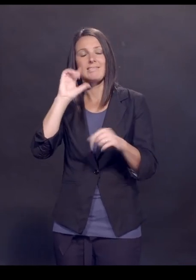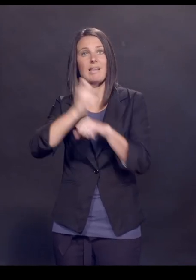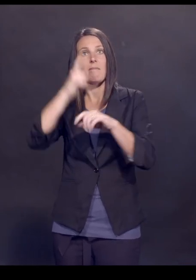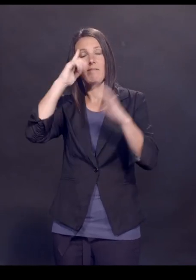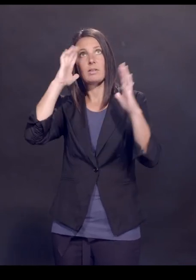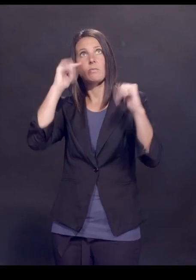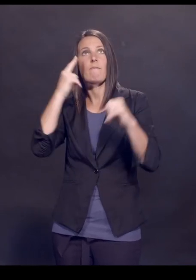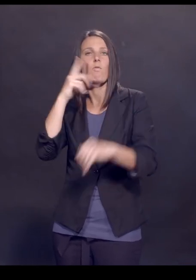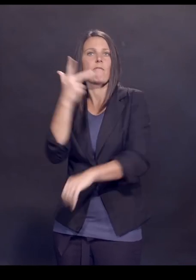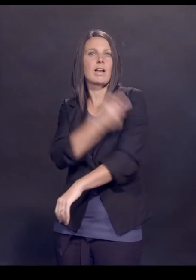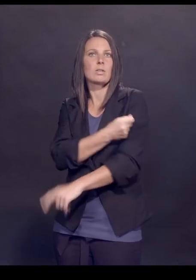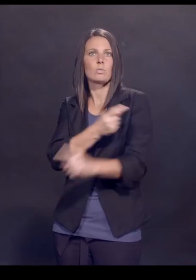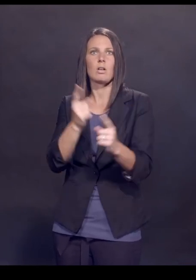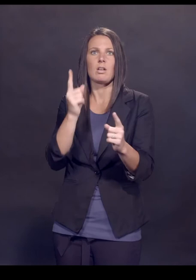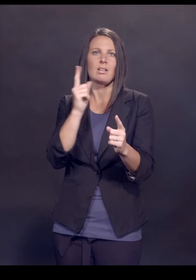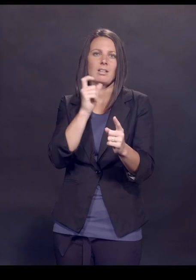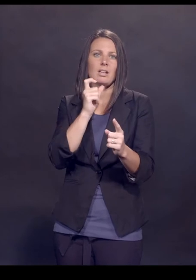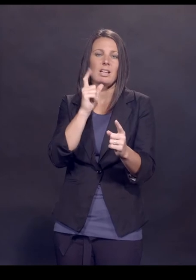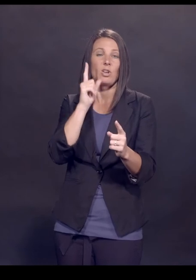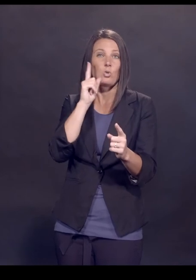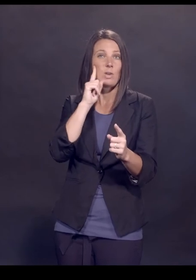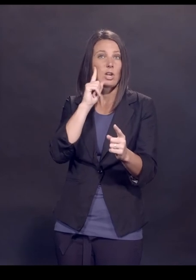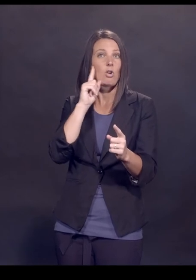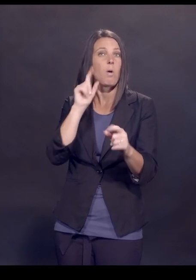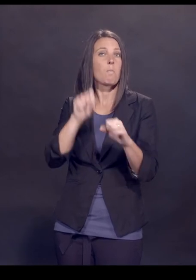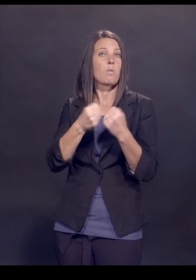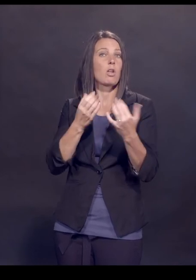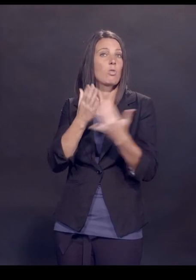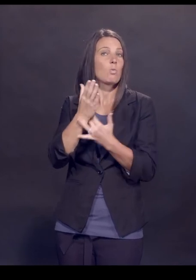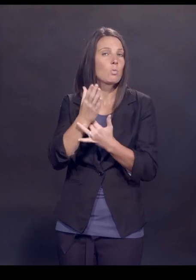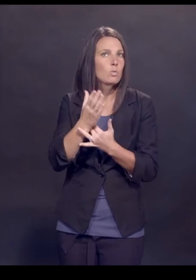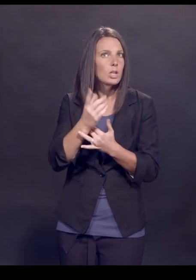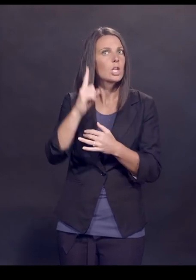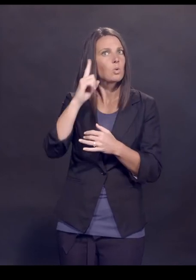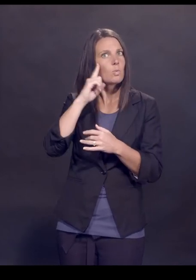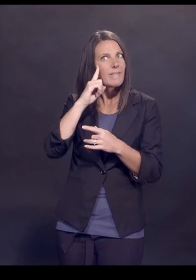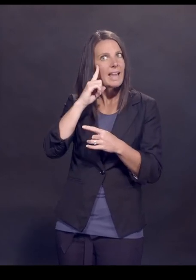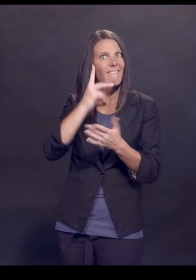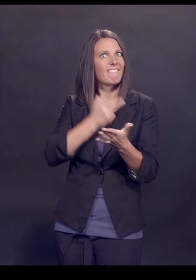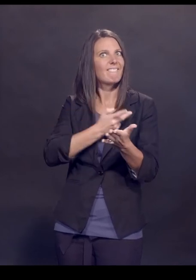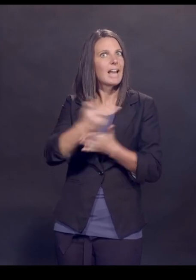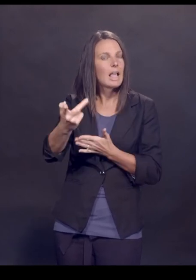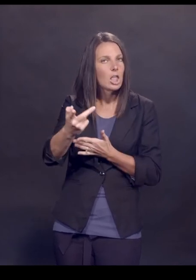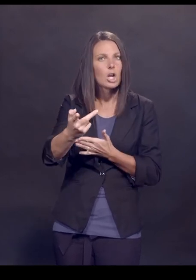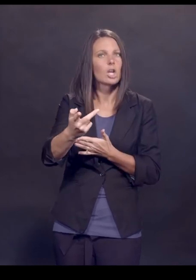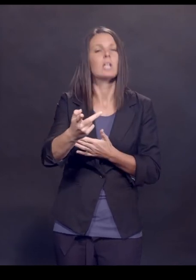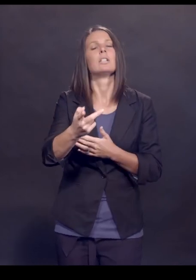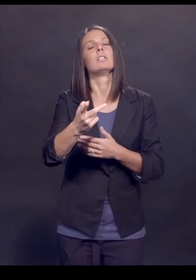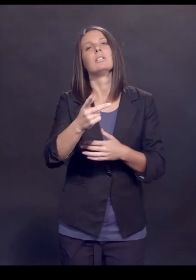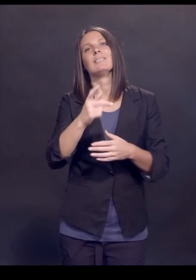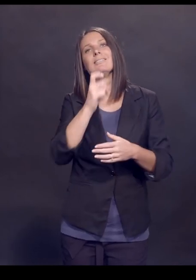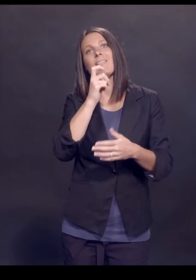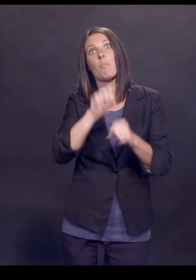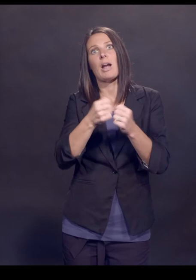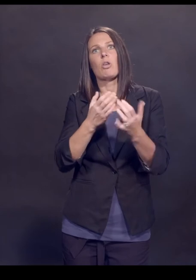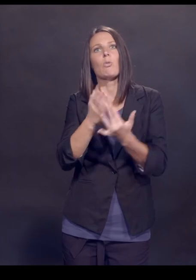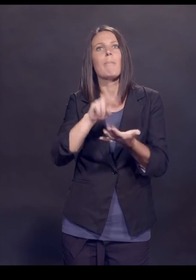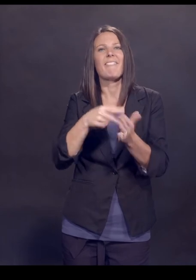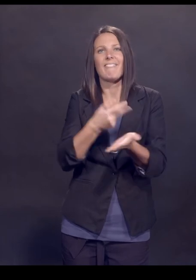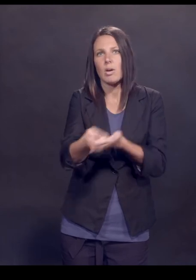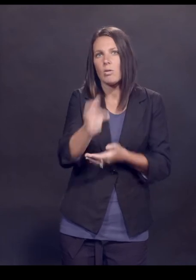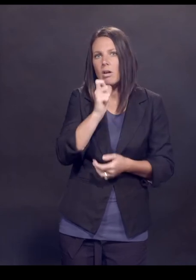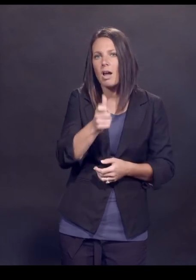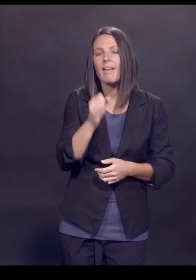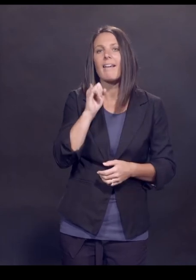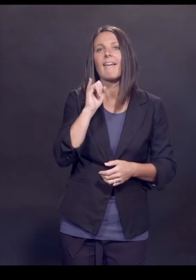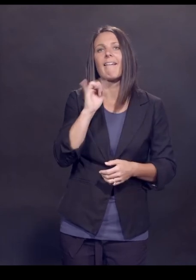that was unrealistic because when people hear the word breakthrough, they think reasonably failure, and it's really not a failure. I mean, for example,